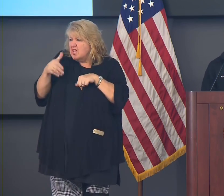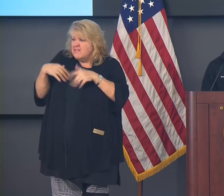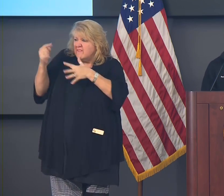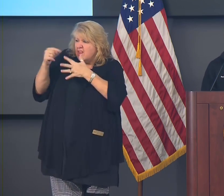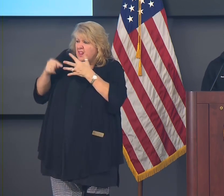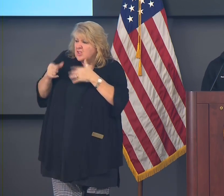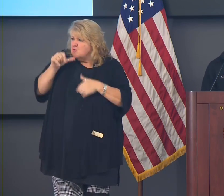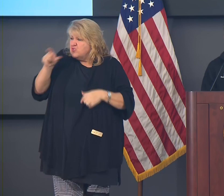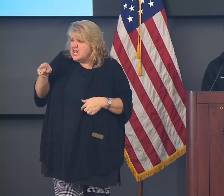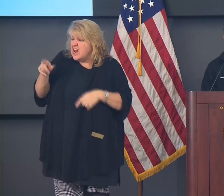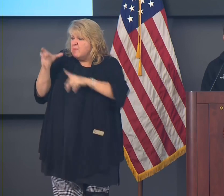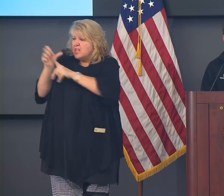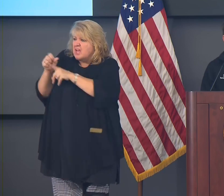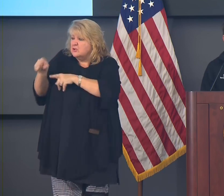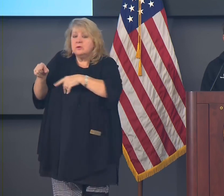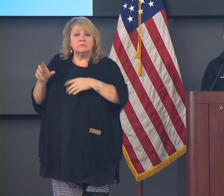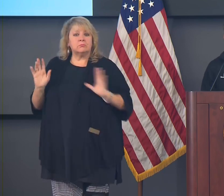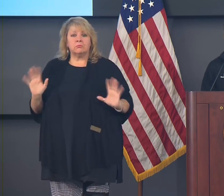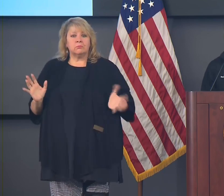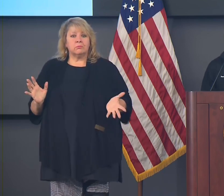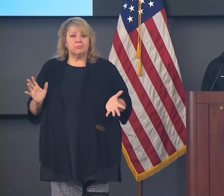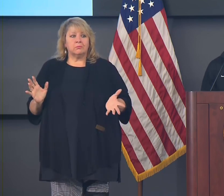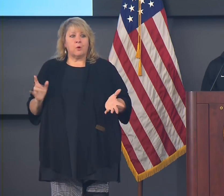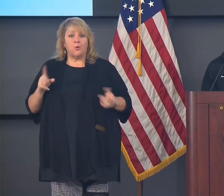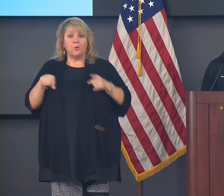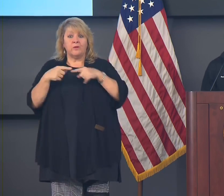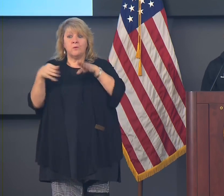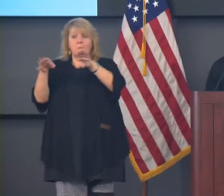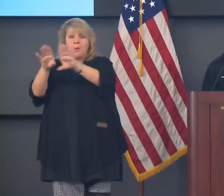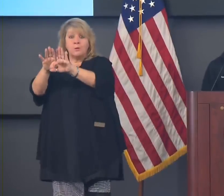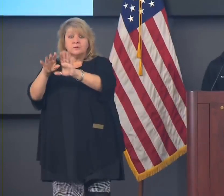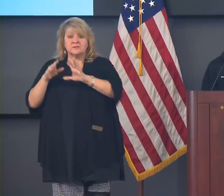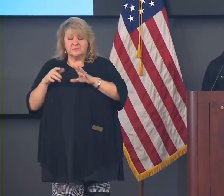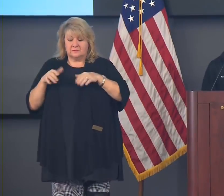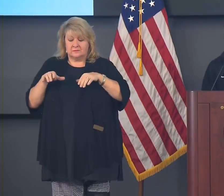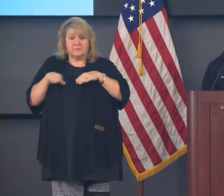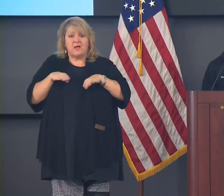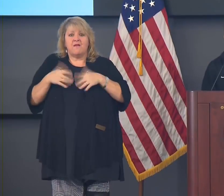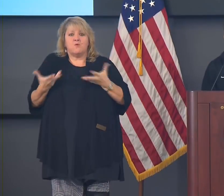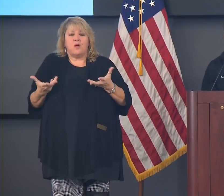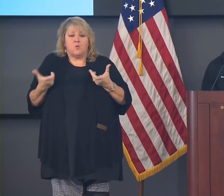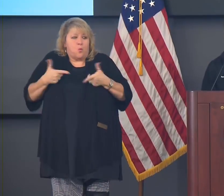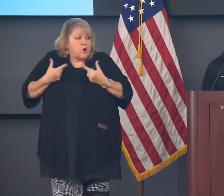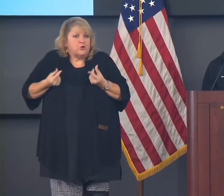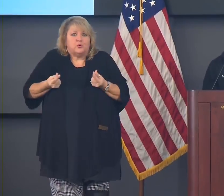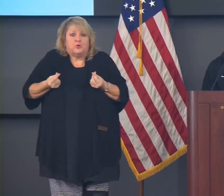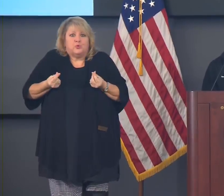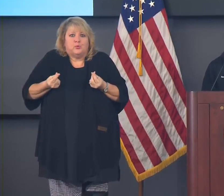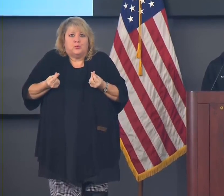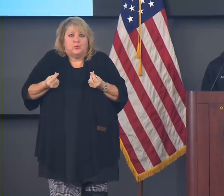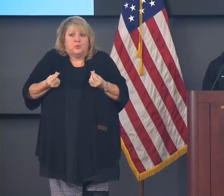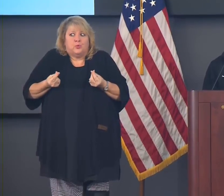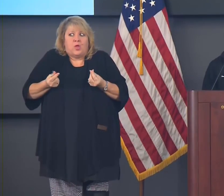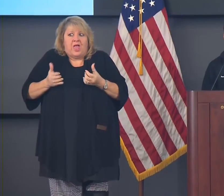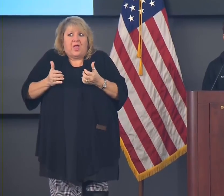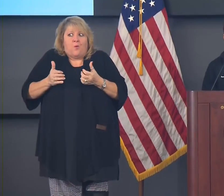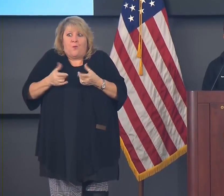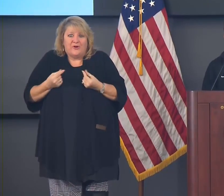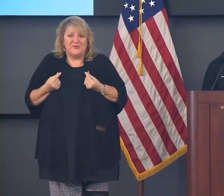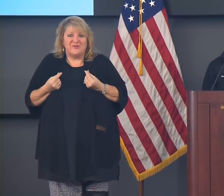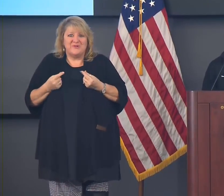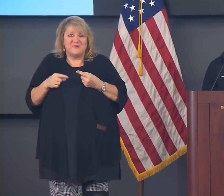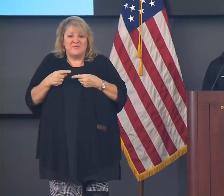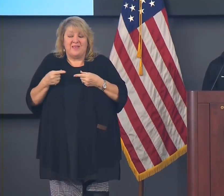know what the real risks are and to really make an informed decision. And I think the more